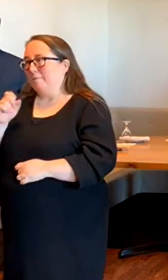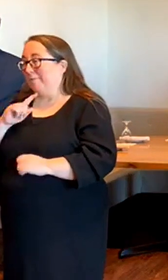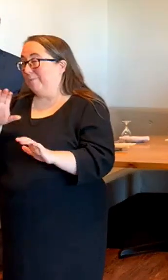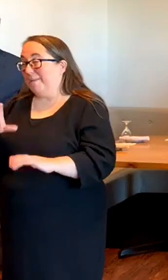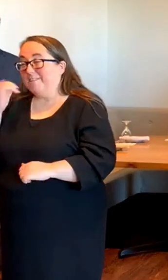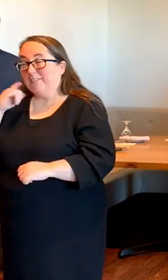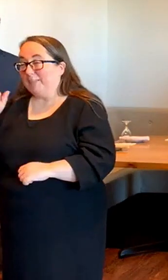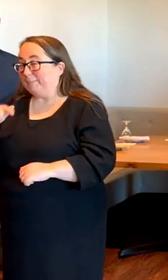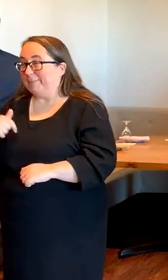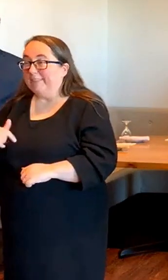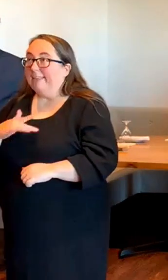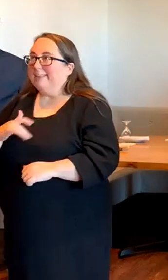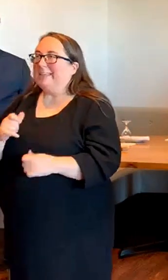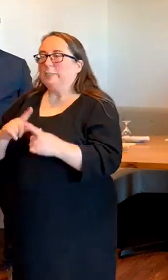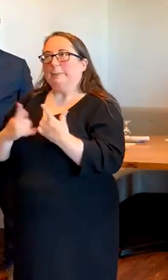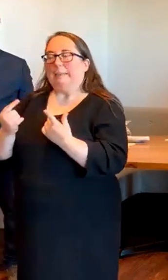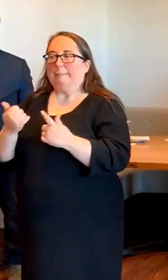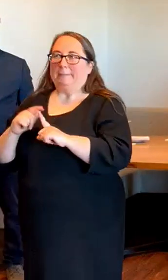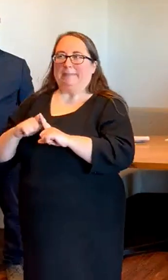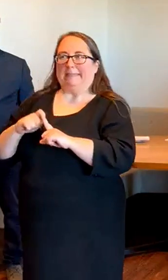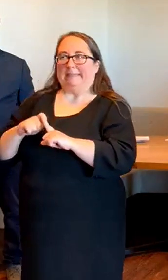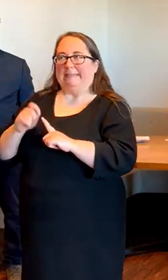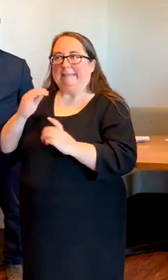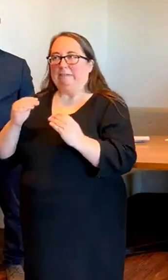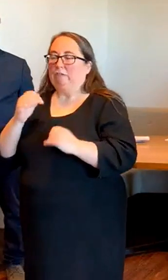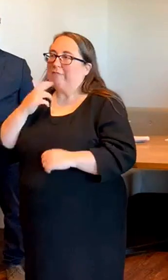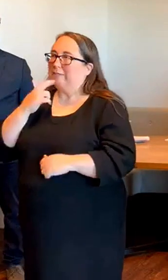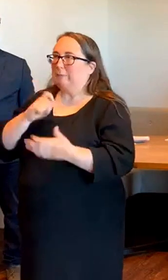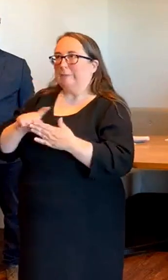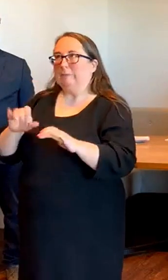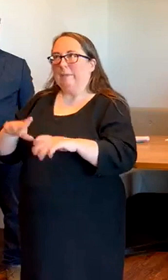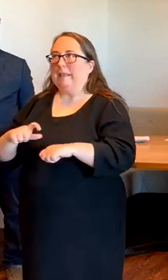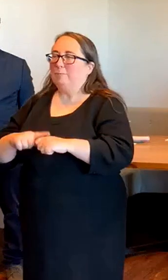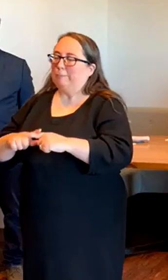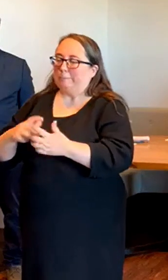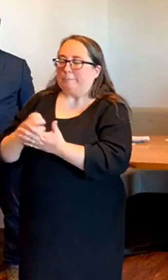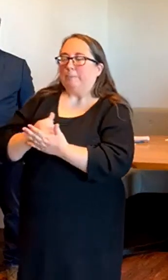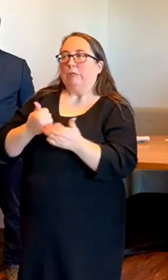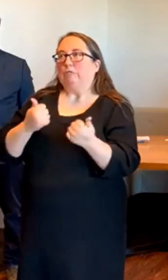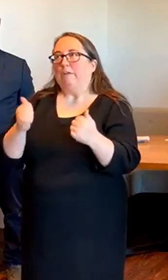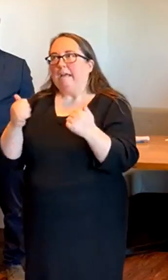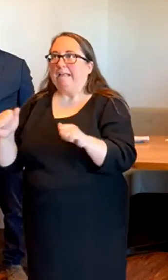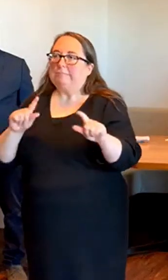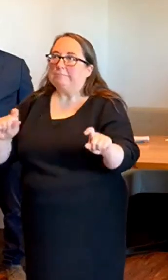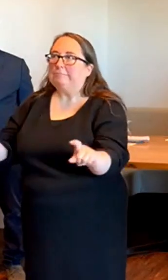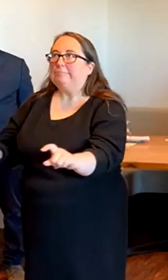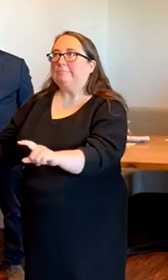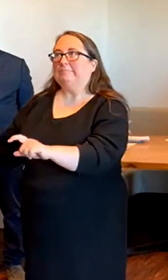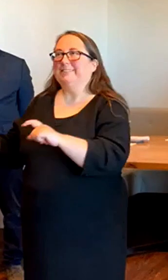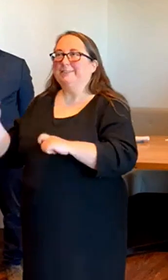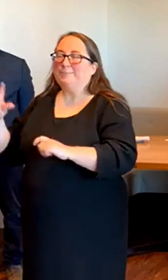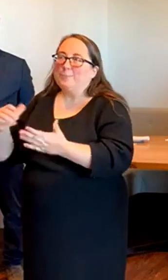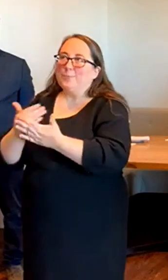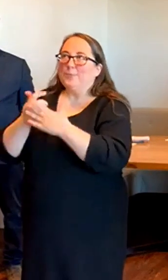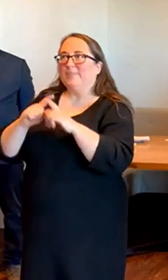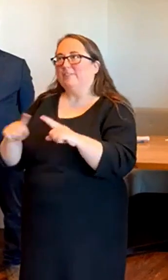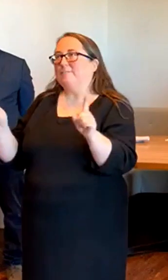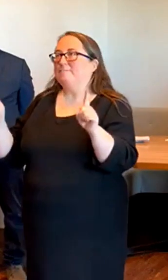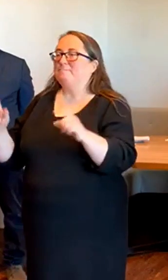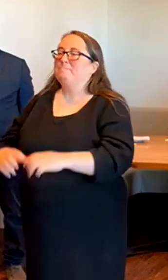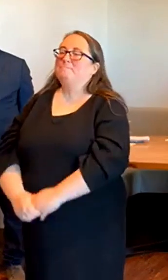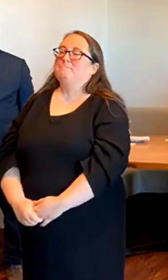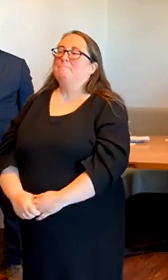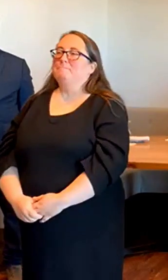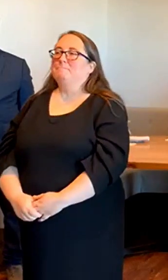to be a picky eater. Restaurant Weeks is a great time to really be able to go out and try something new. There are